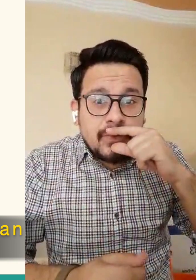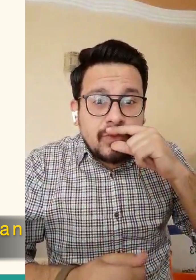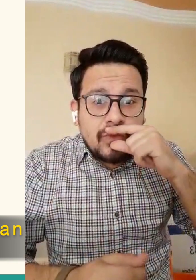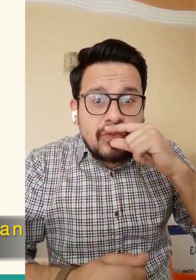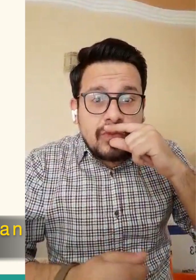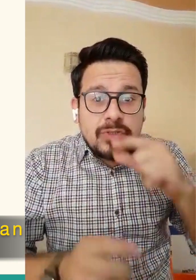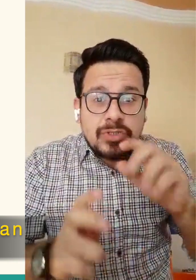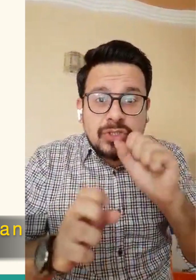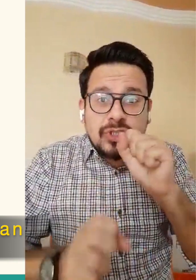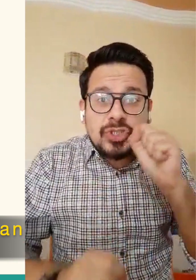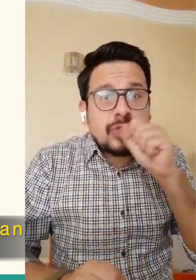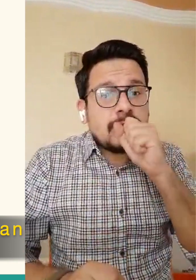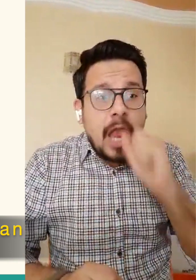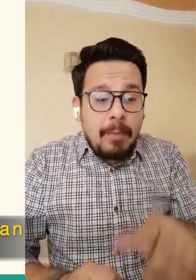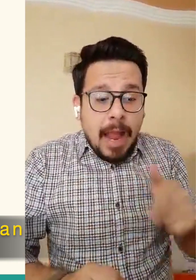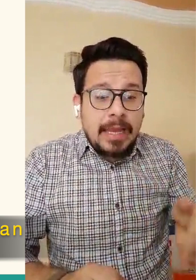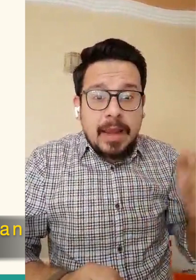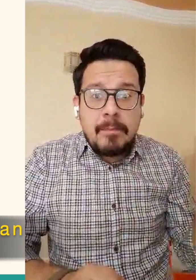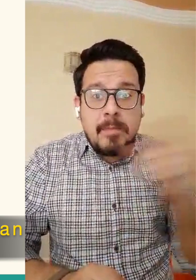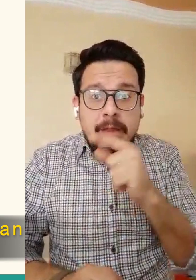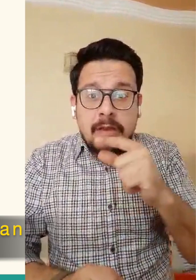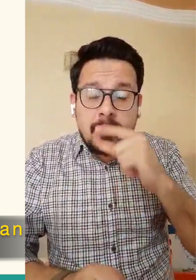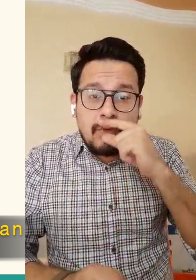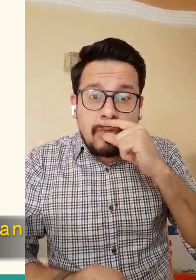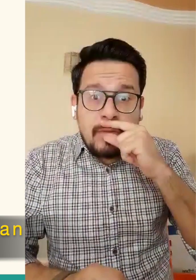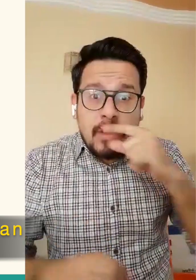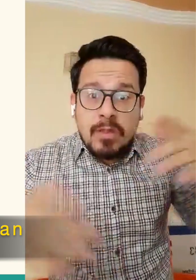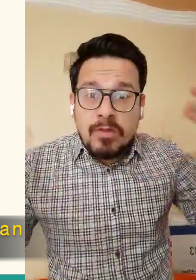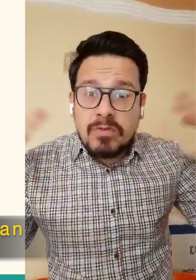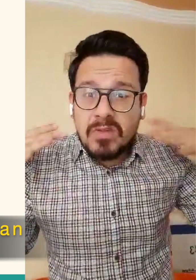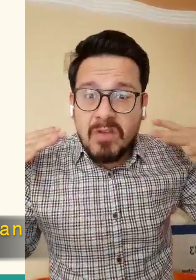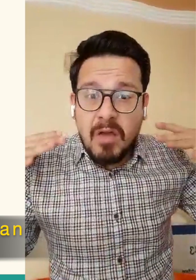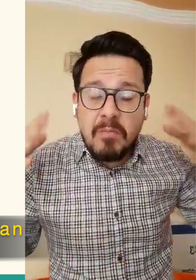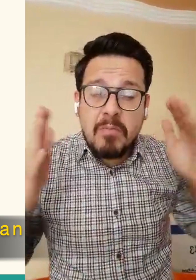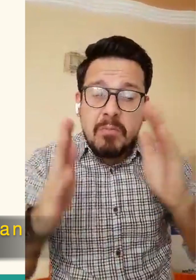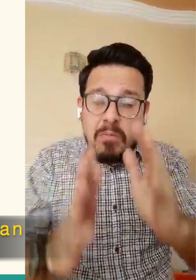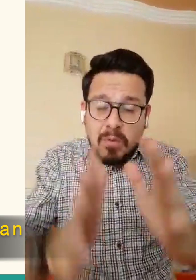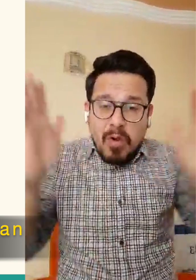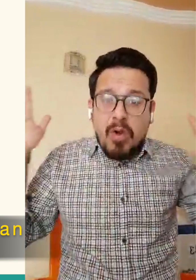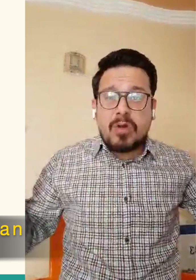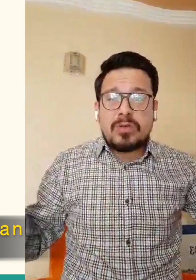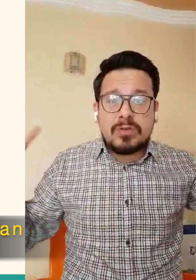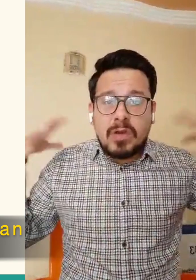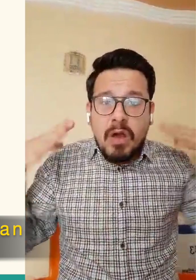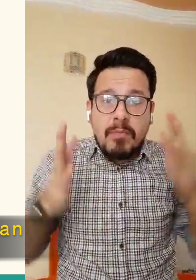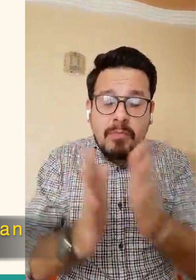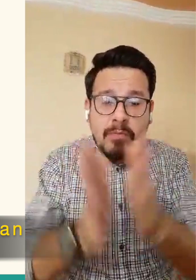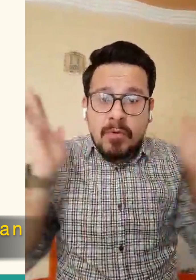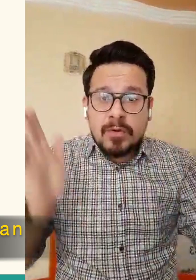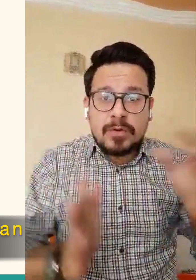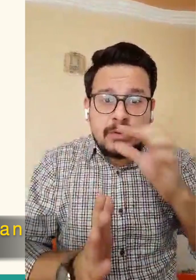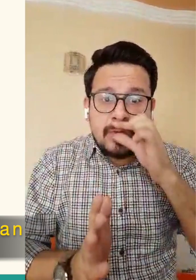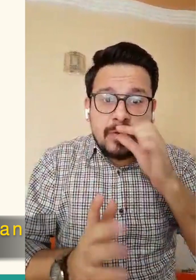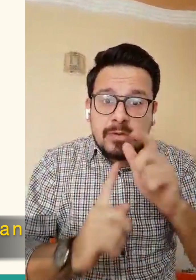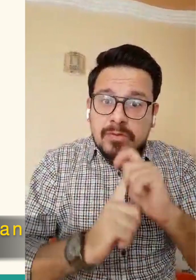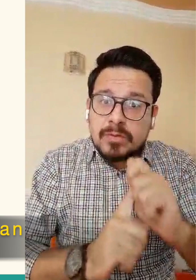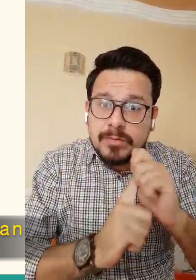He replied, That is a month to which people do not pay attention between Rajab and